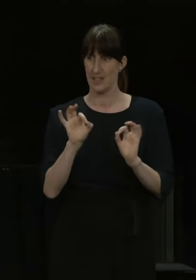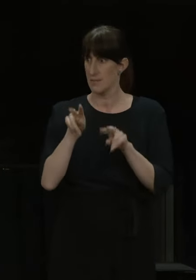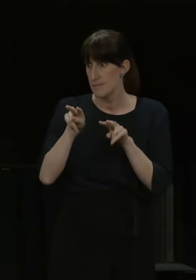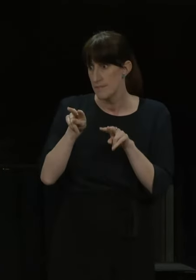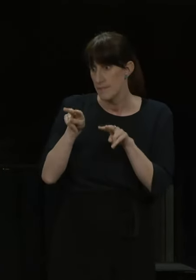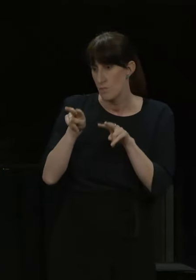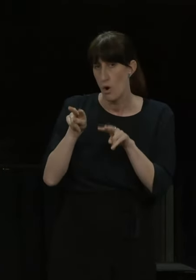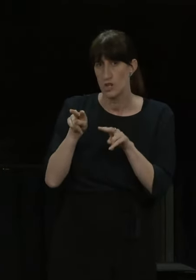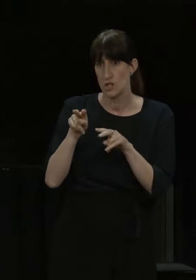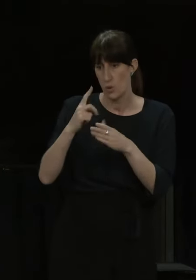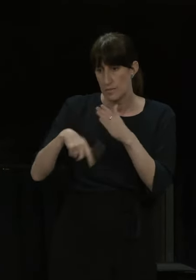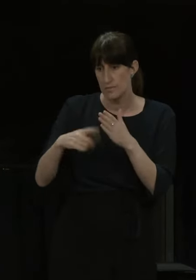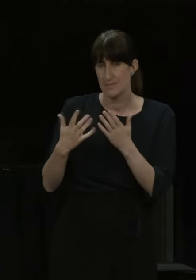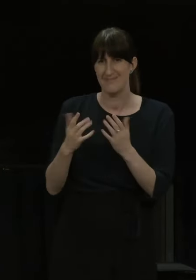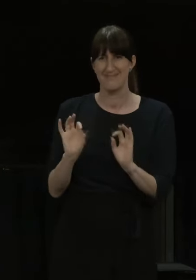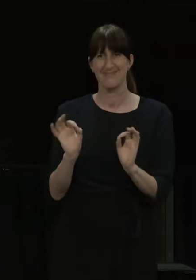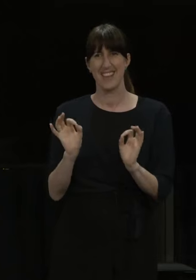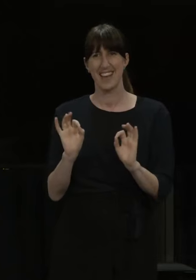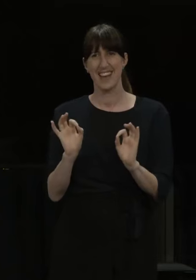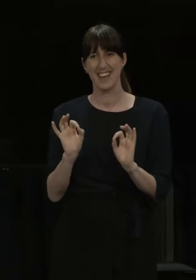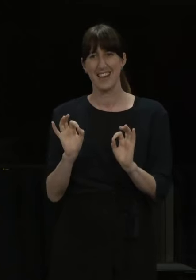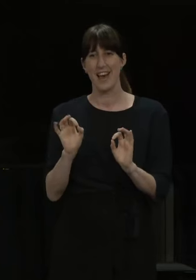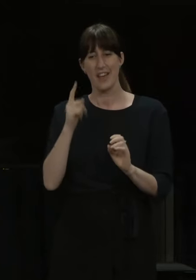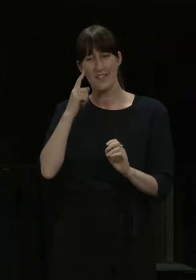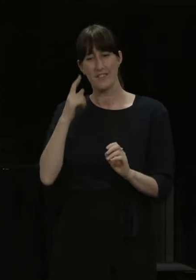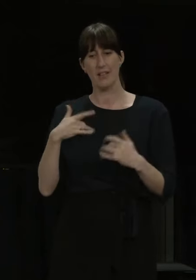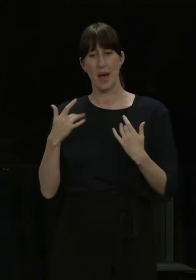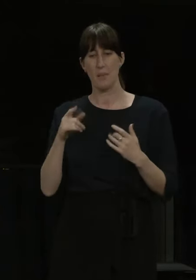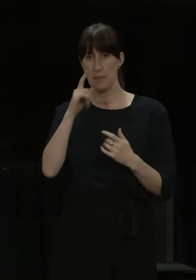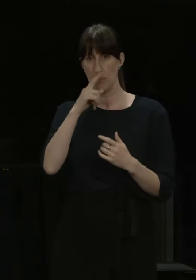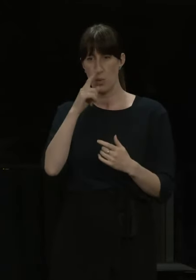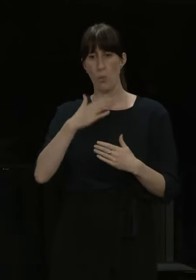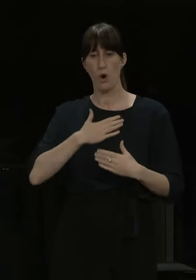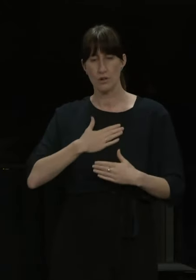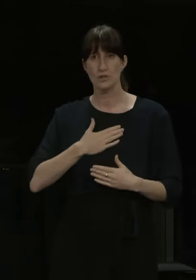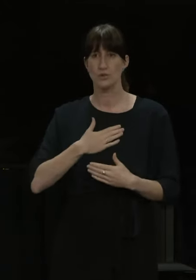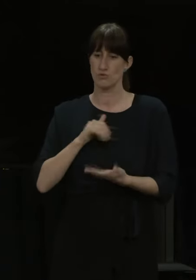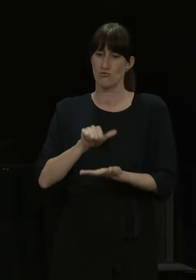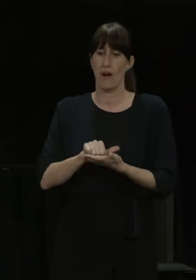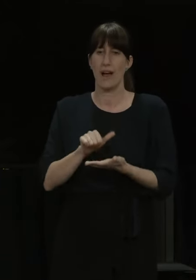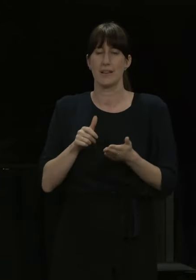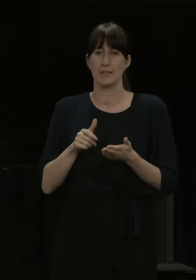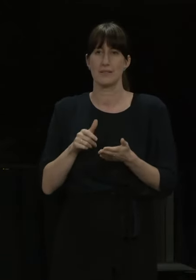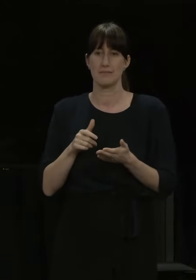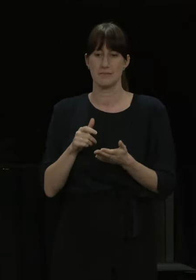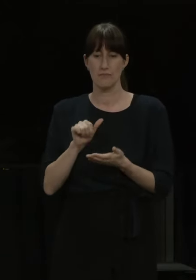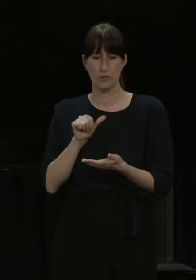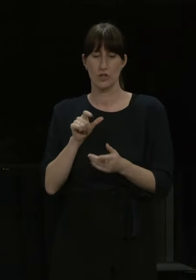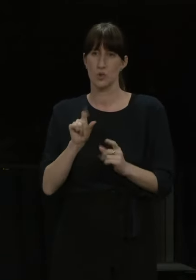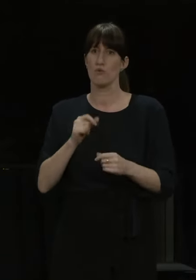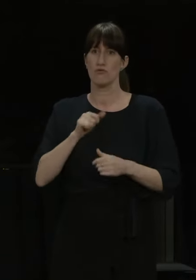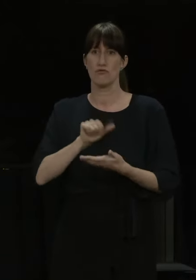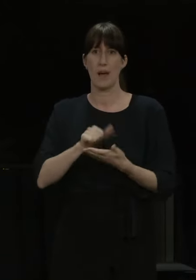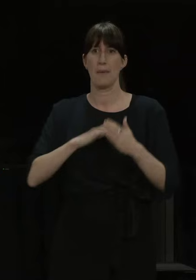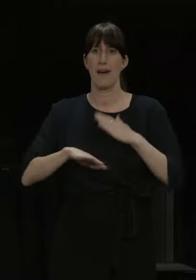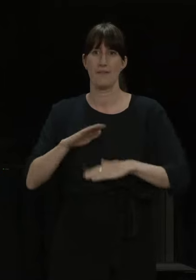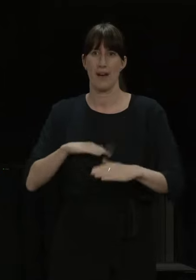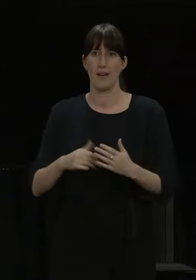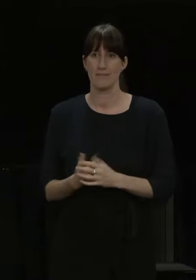people have been wanting to do the right thing. I think our success as a country has been on the fact that people have been wanting to do the right thing.